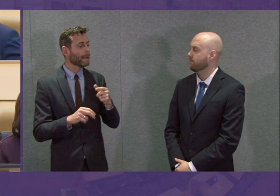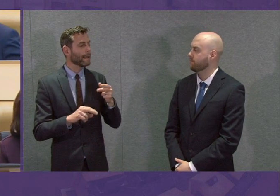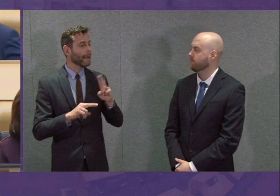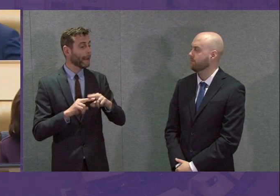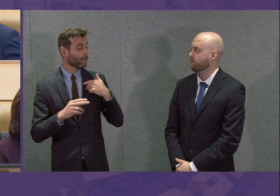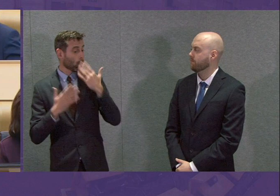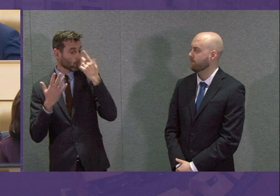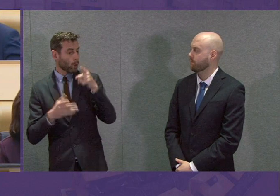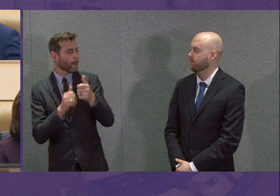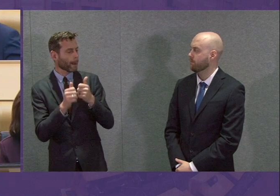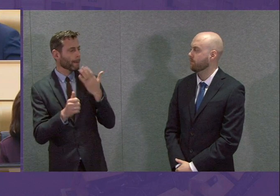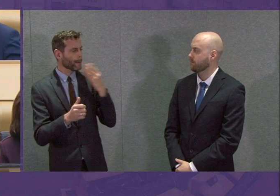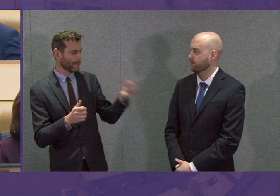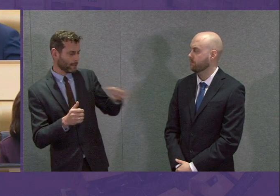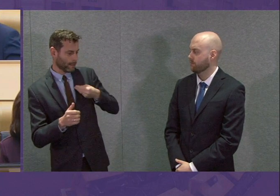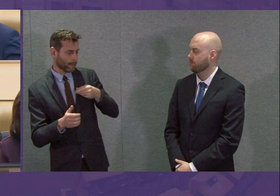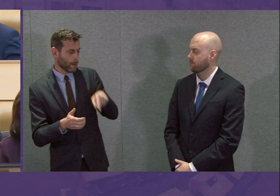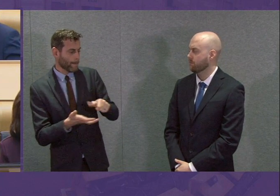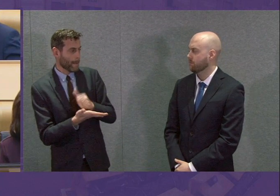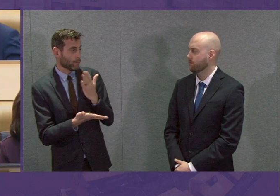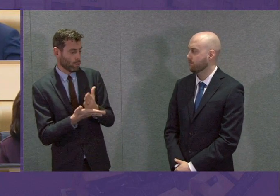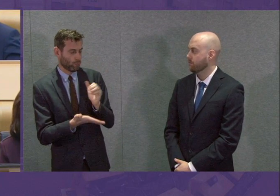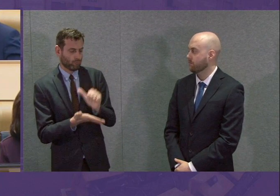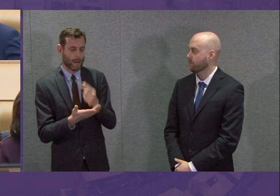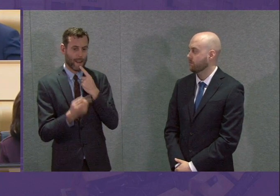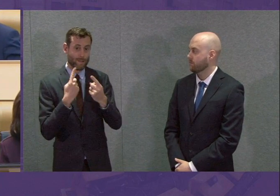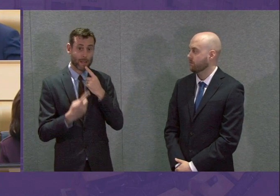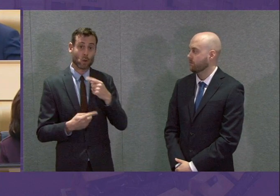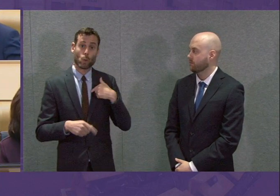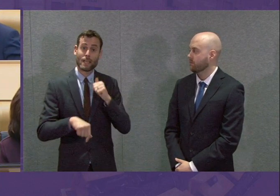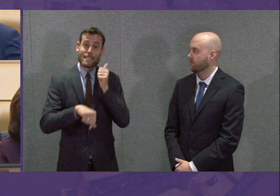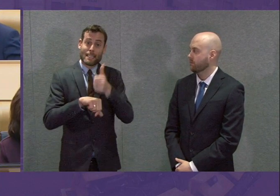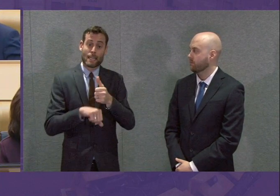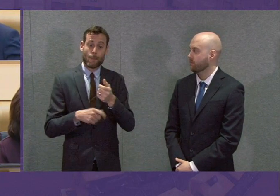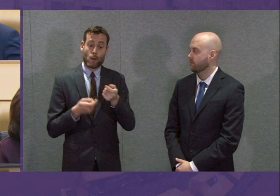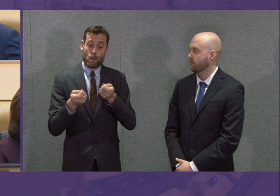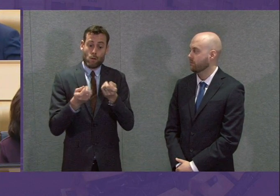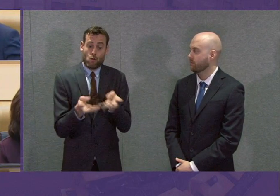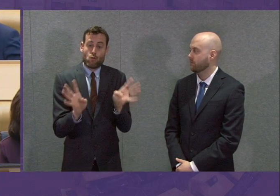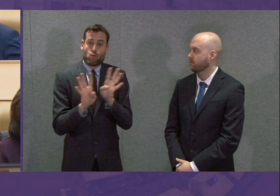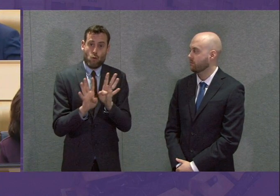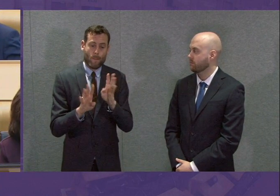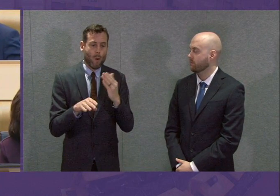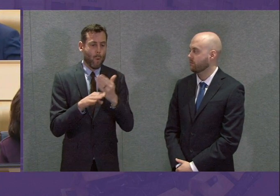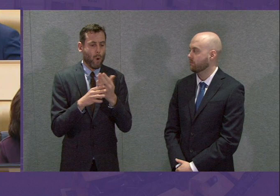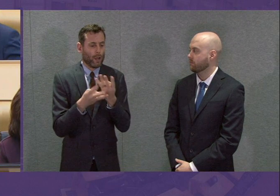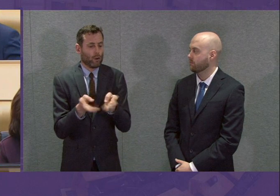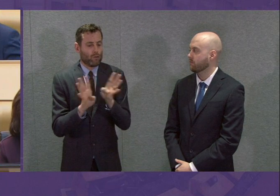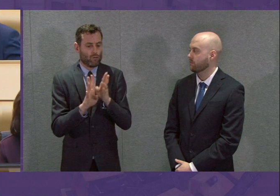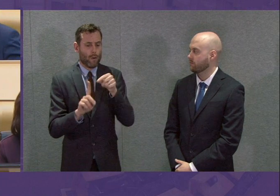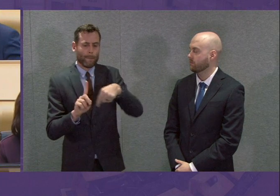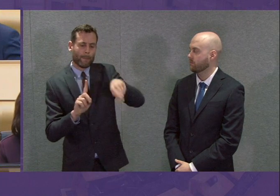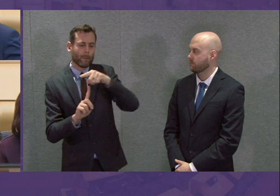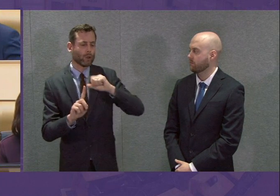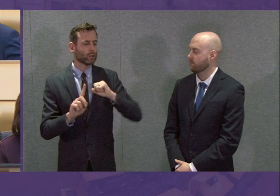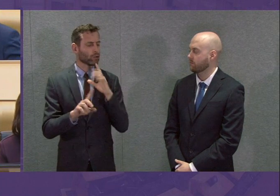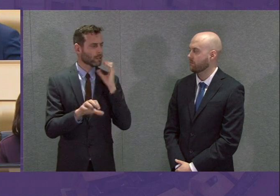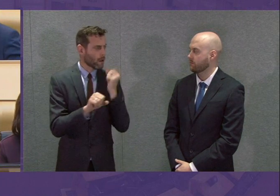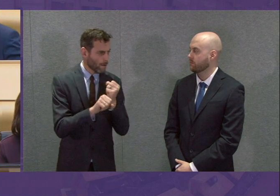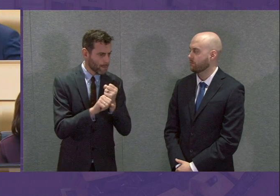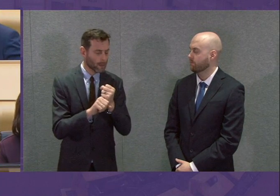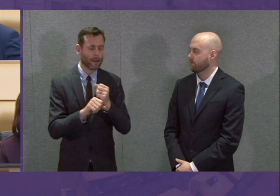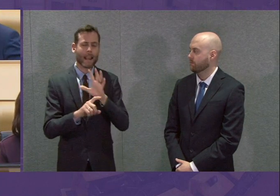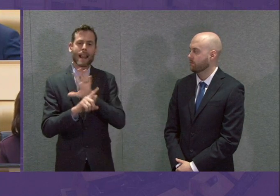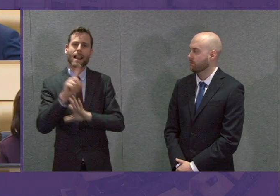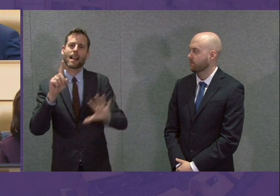the details. Ivan McKee is chairing a working group involving officials from the Scottish Government, the National Manufacturing